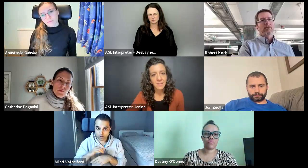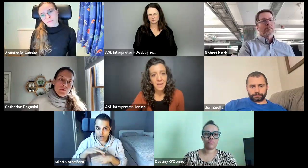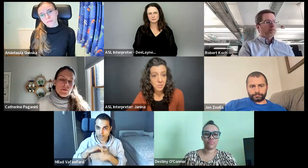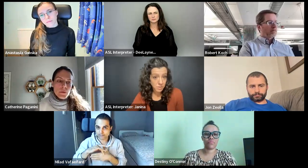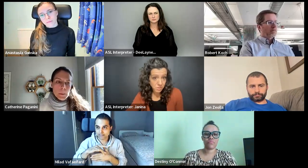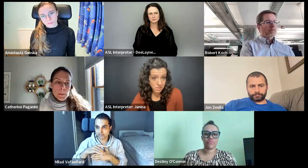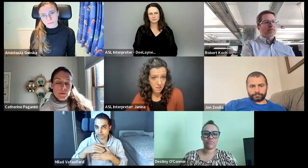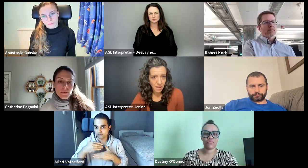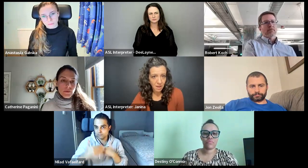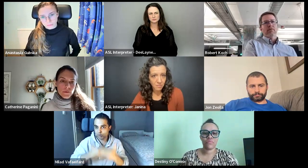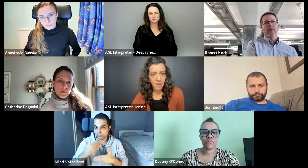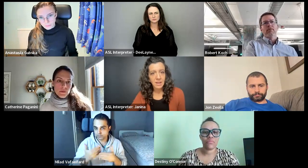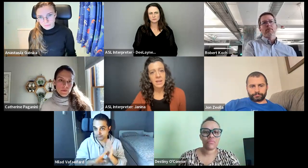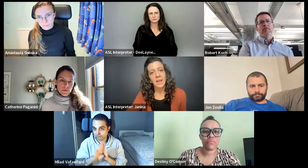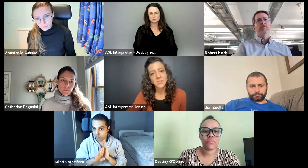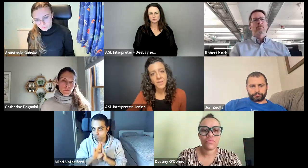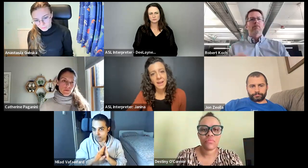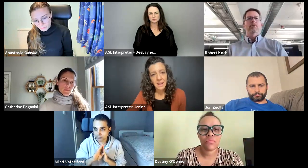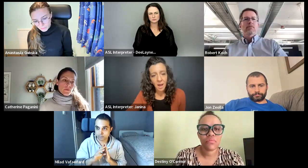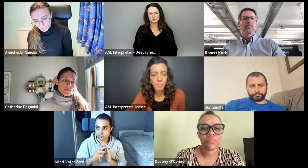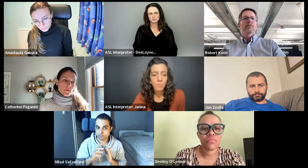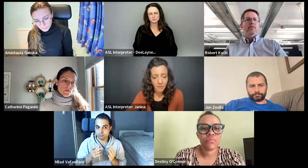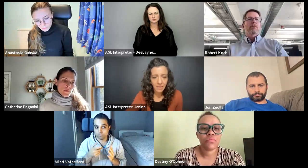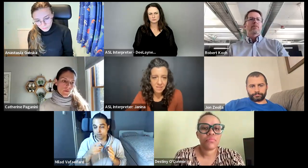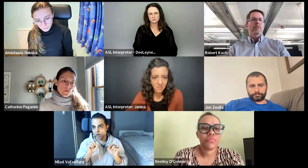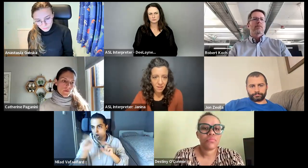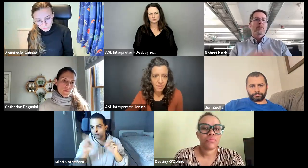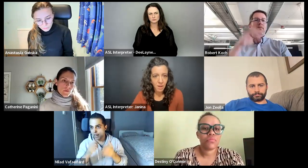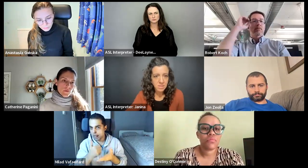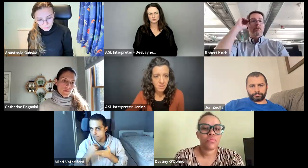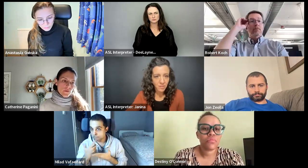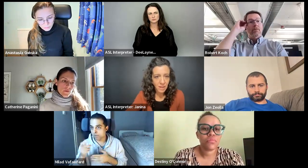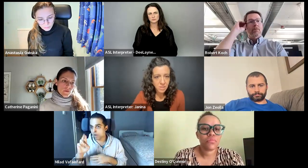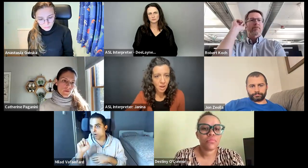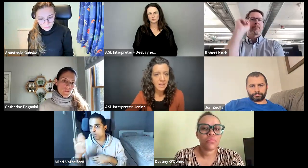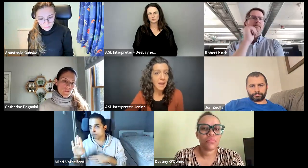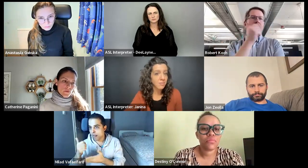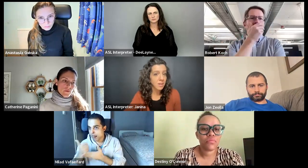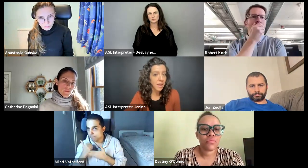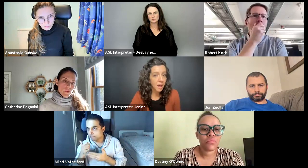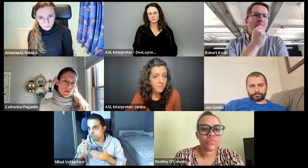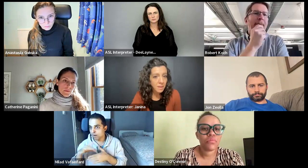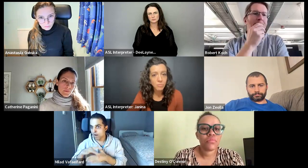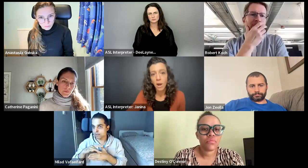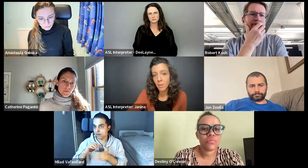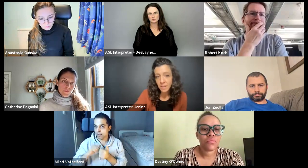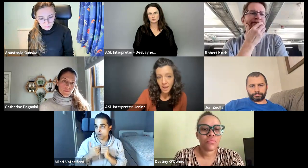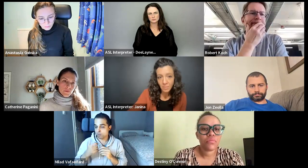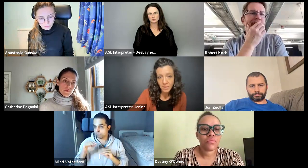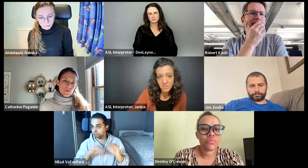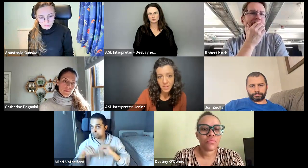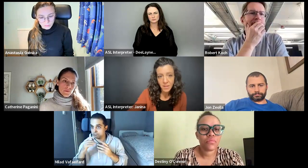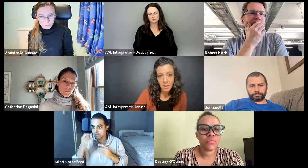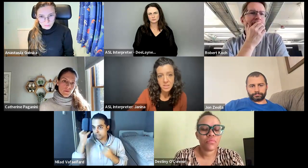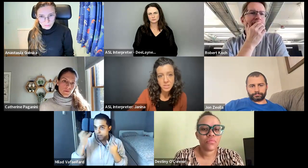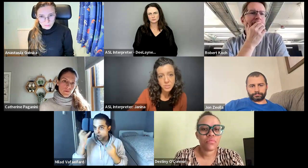And that is a resource that we have, right? And so that can help, I think, develop the content for that talk. And Catherine can help me. Rob can